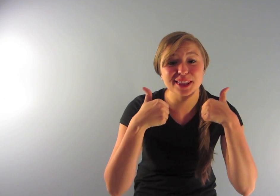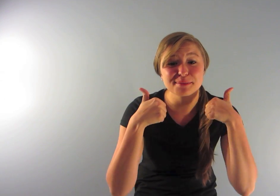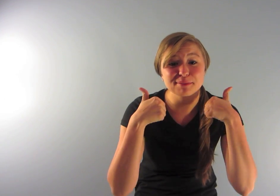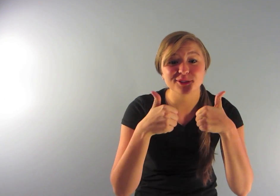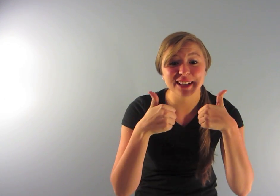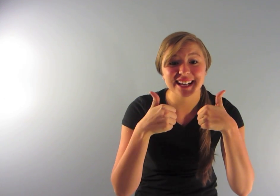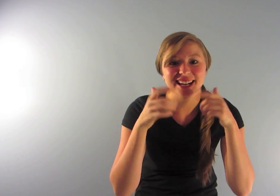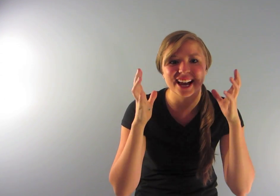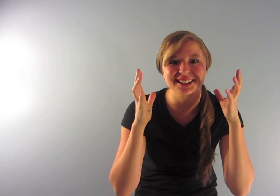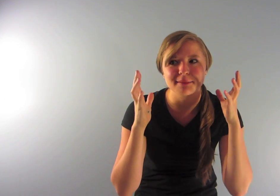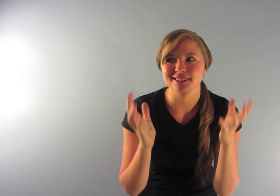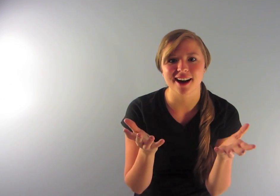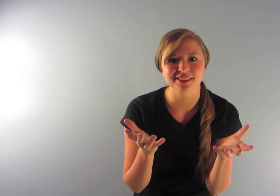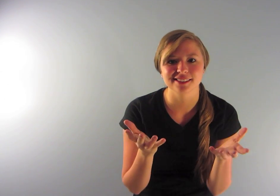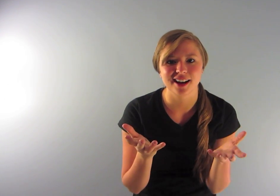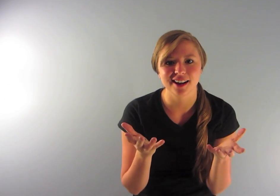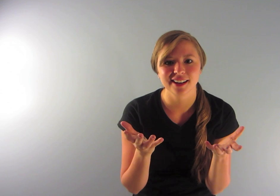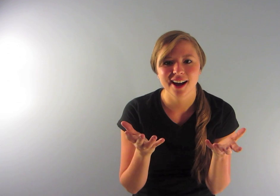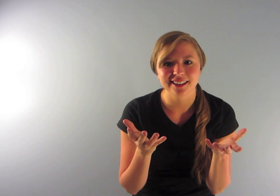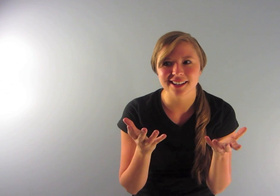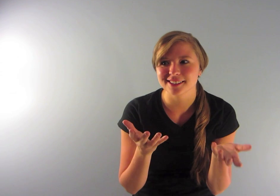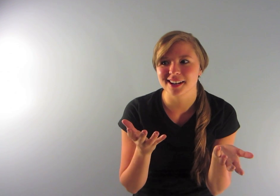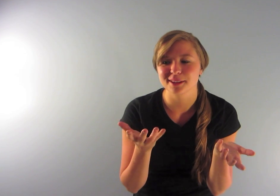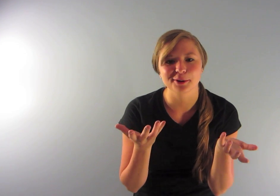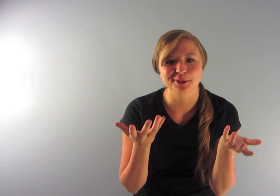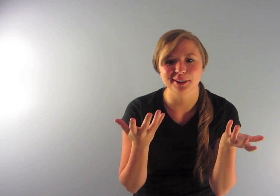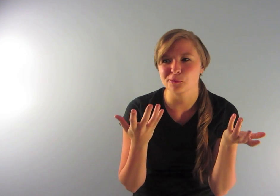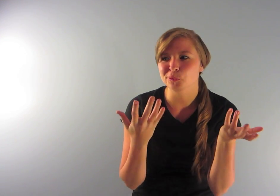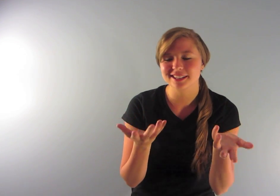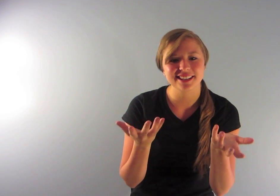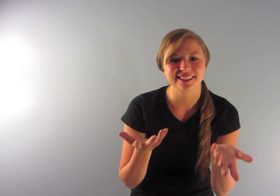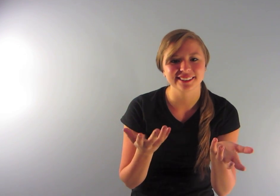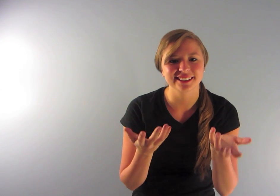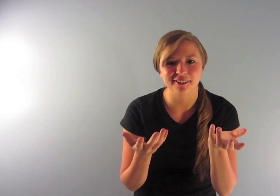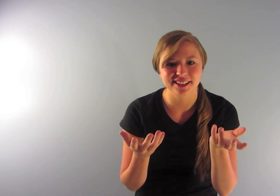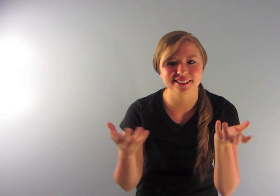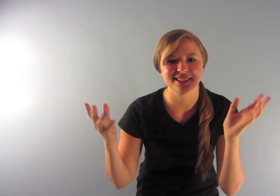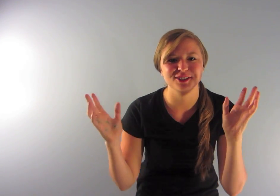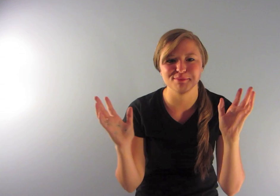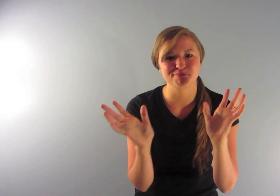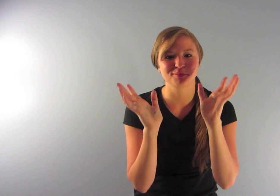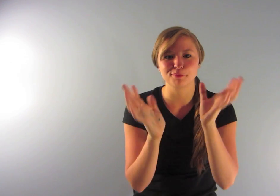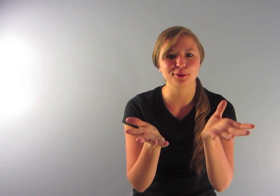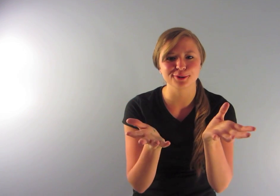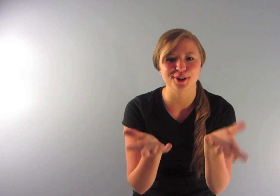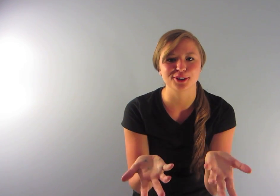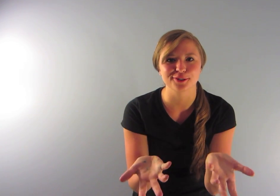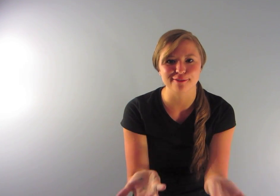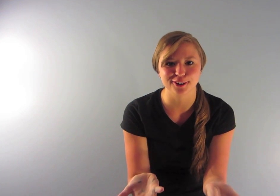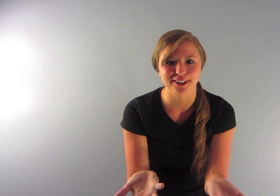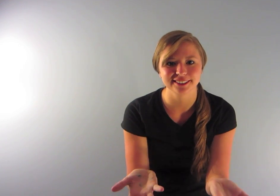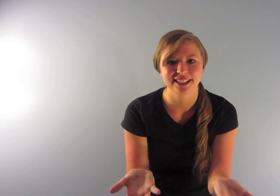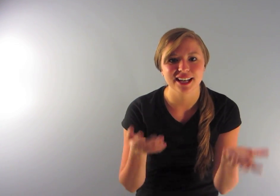please give it a thumbs up if you like it. And, um, is not the song, is not the song the most witty and hilarious and just beautiful